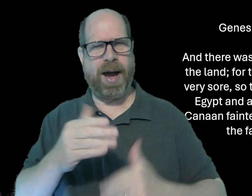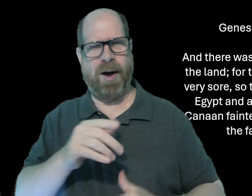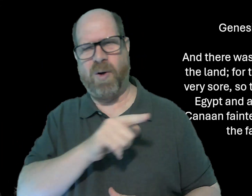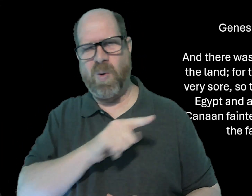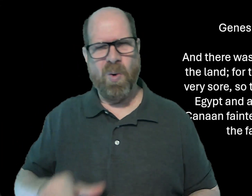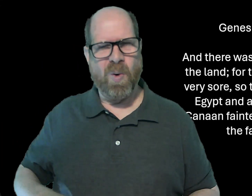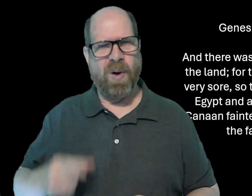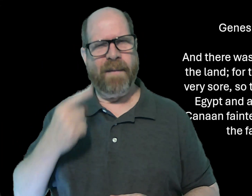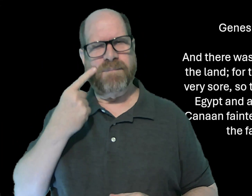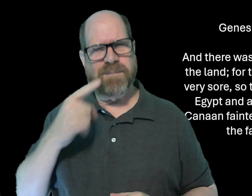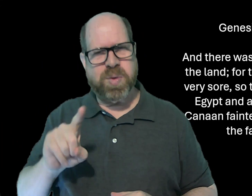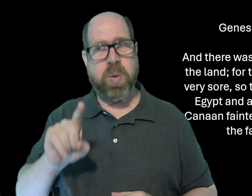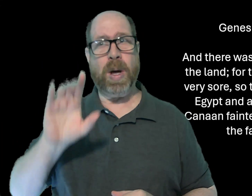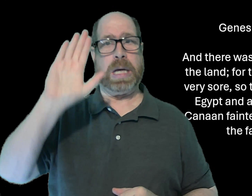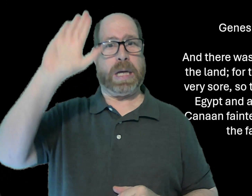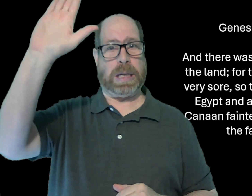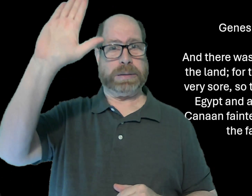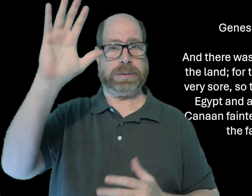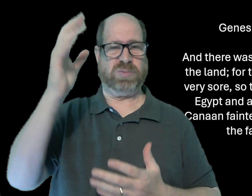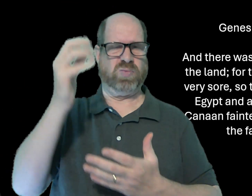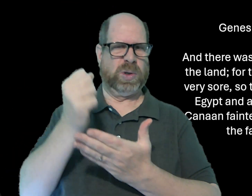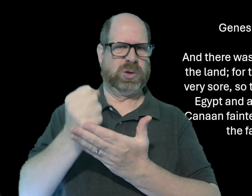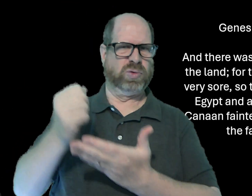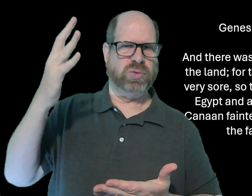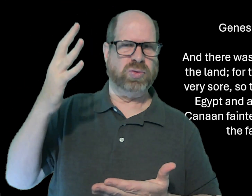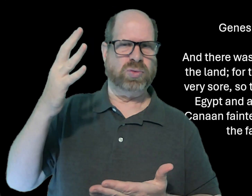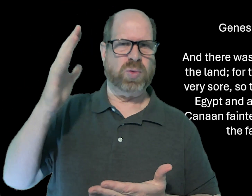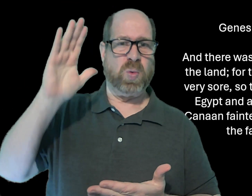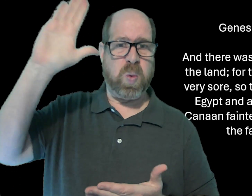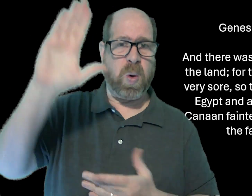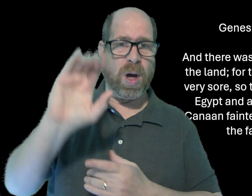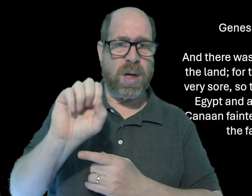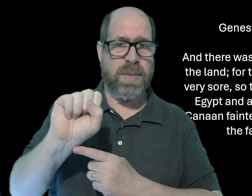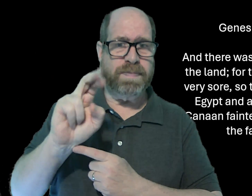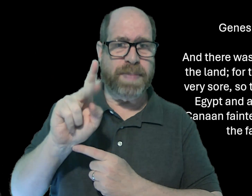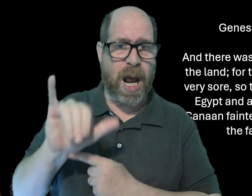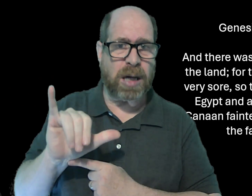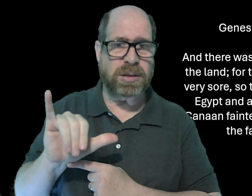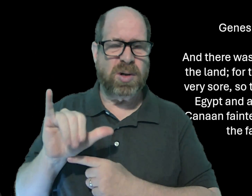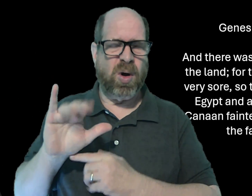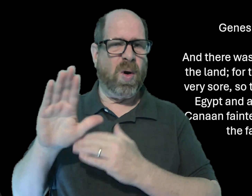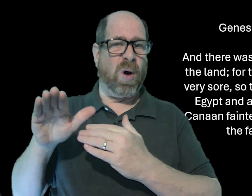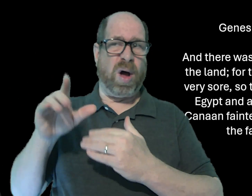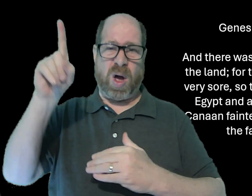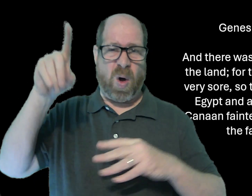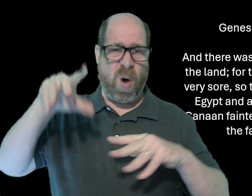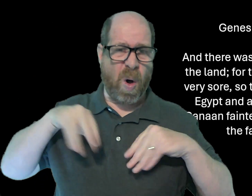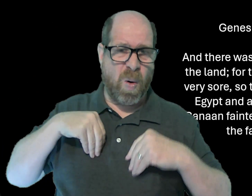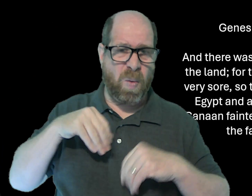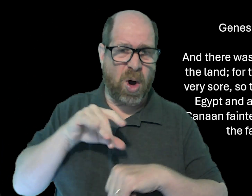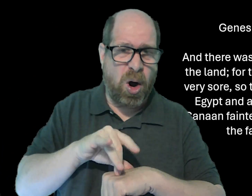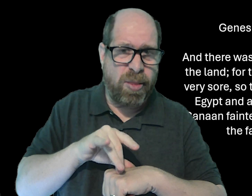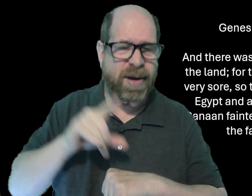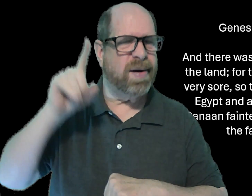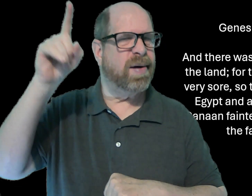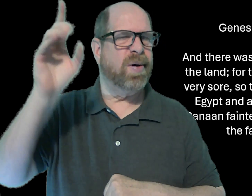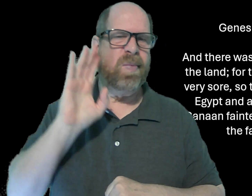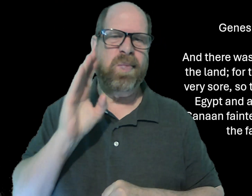We really thank the Lord for his riches, for his supply. He owns the entire